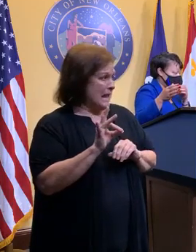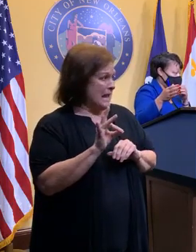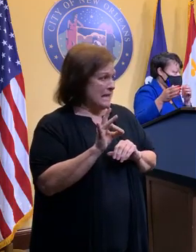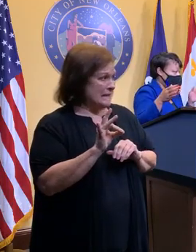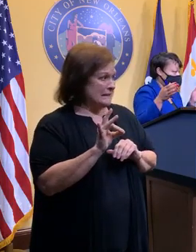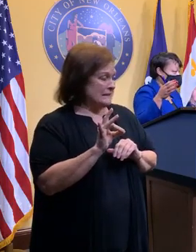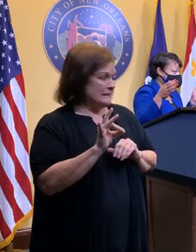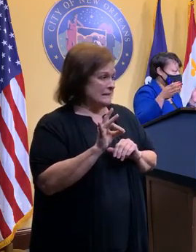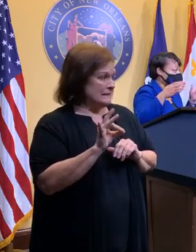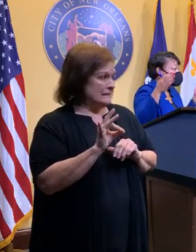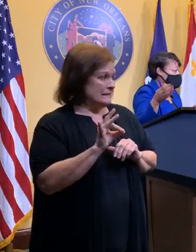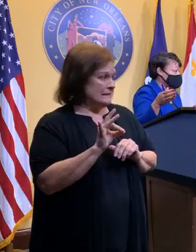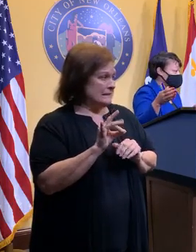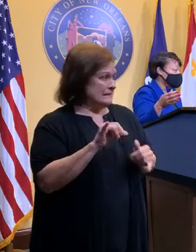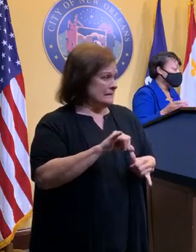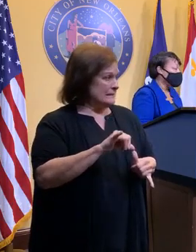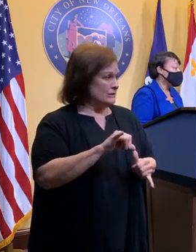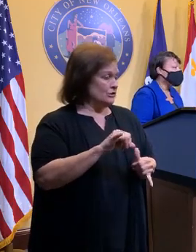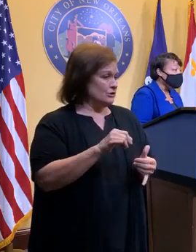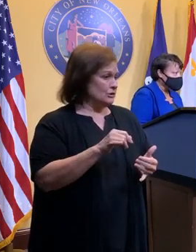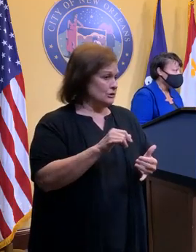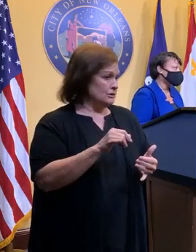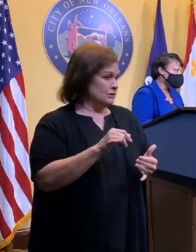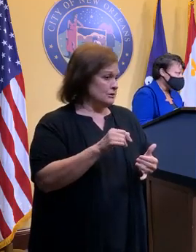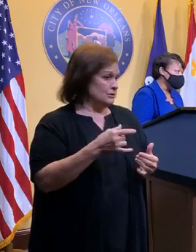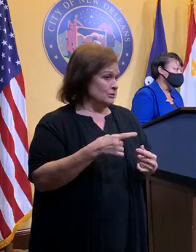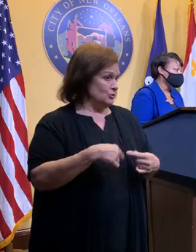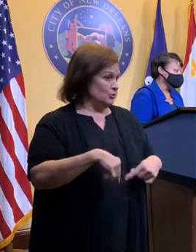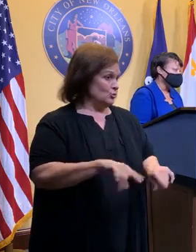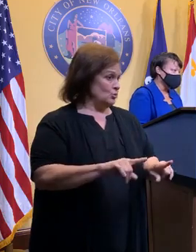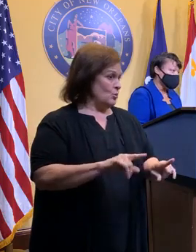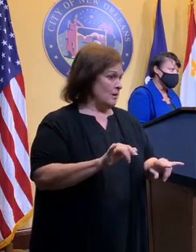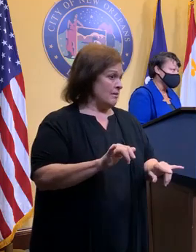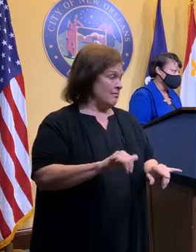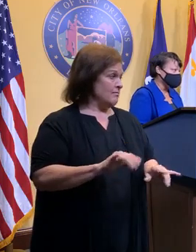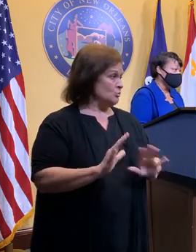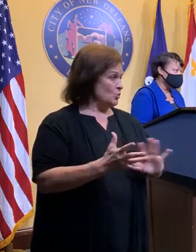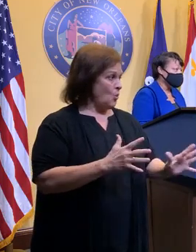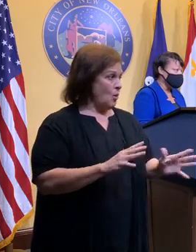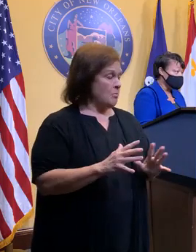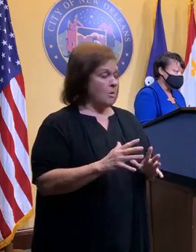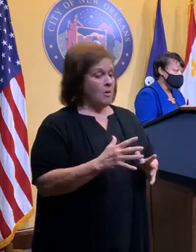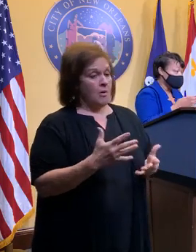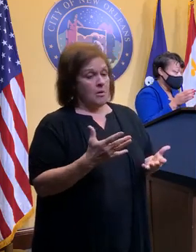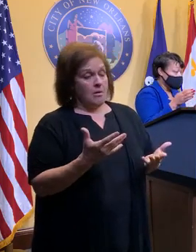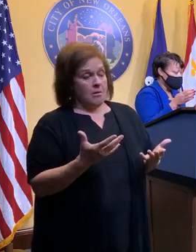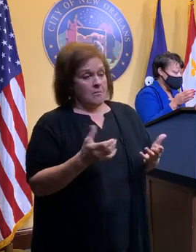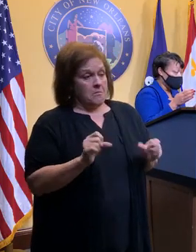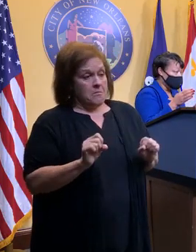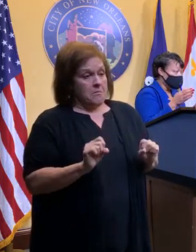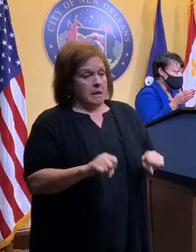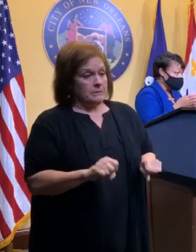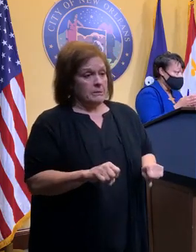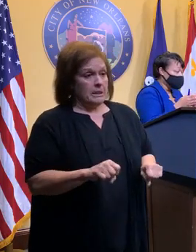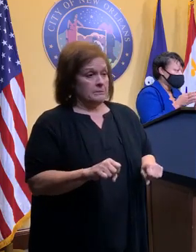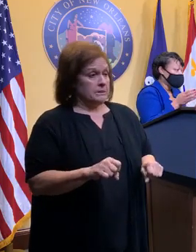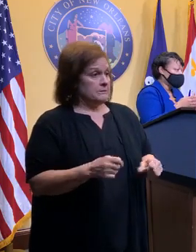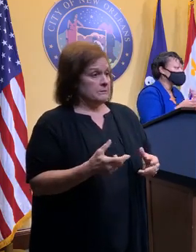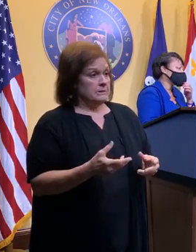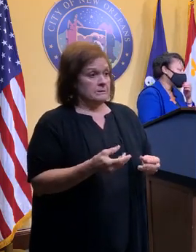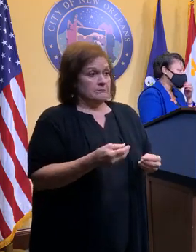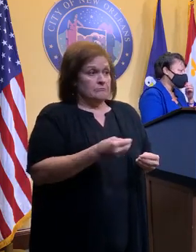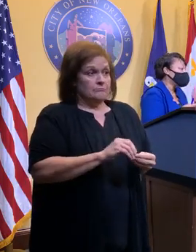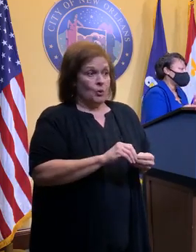event. Or of course, it could be much more